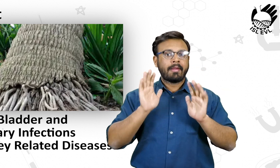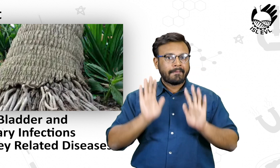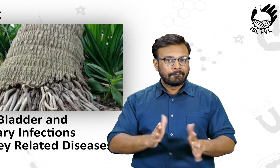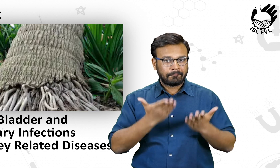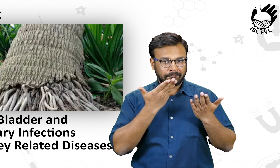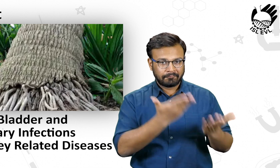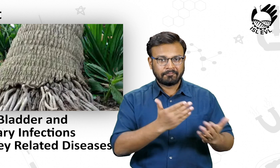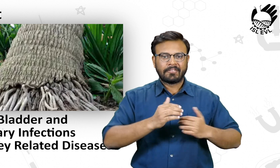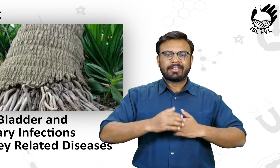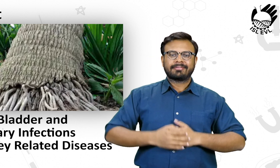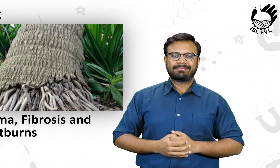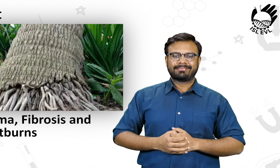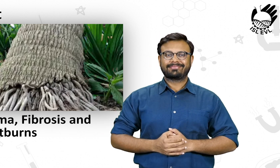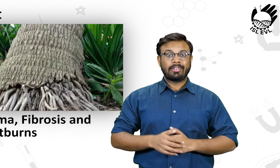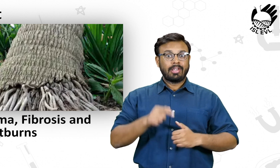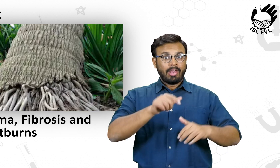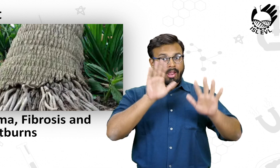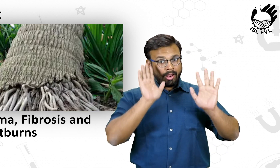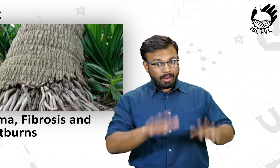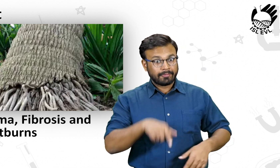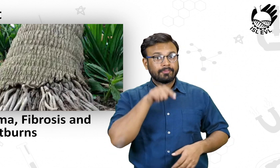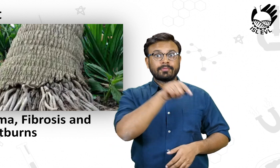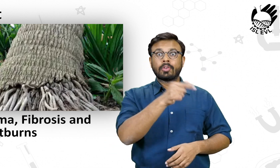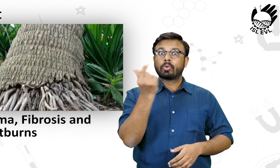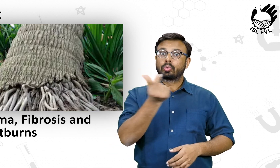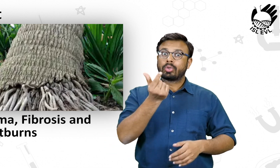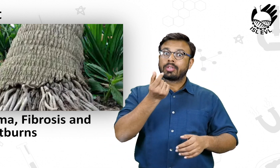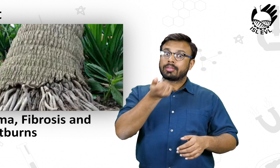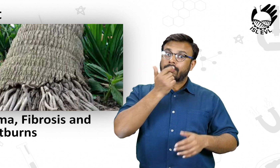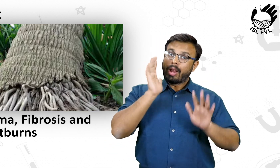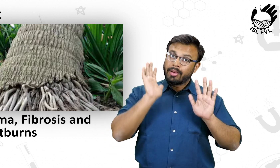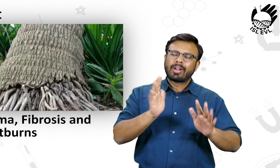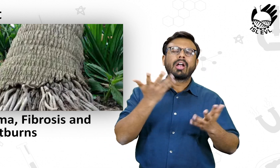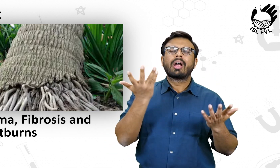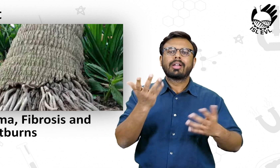Roots can also be used as a treatment of eczema,